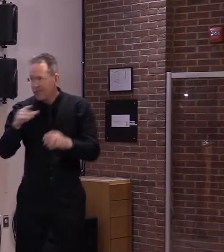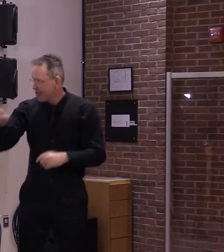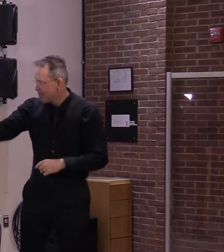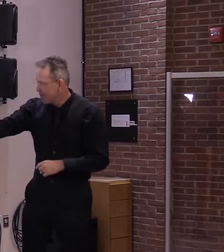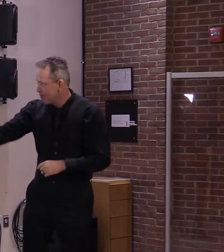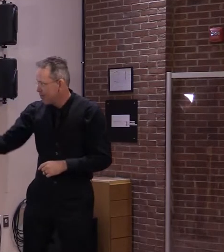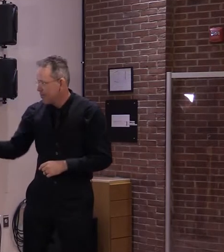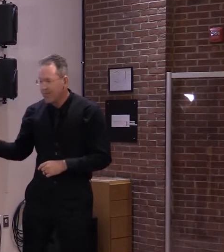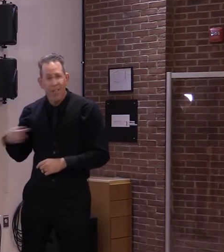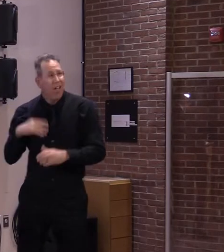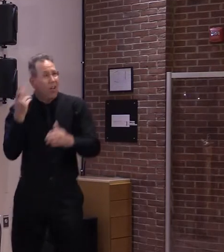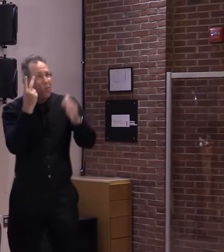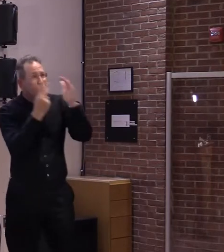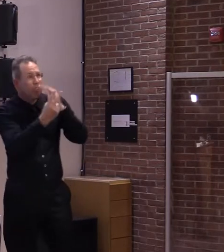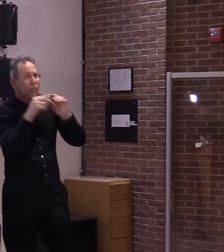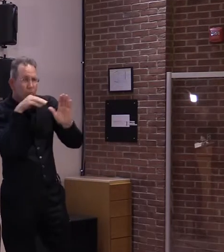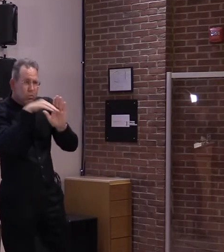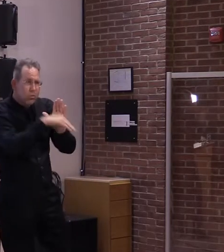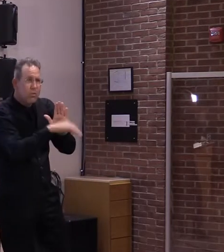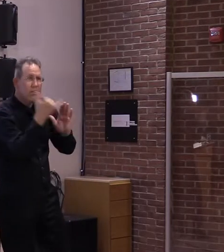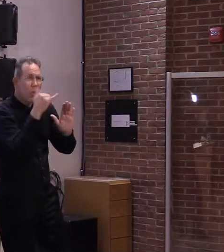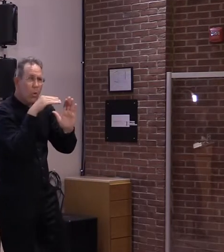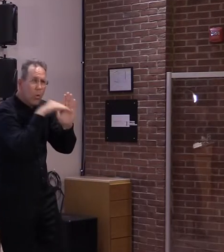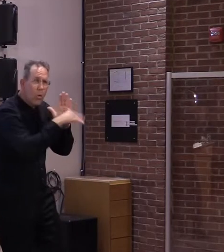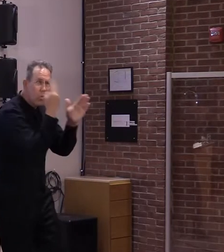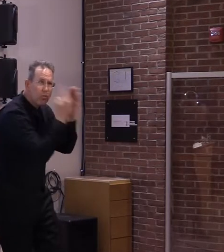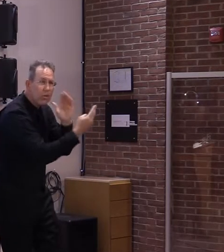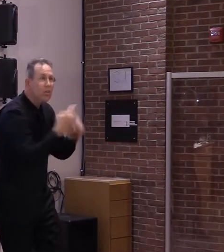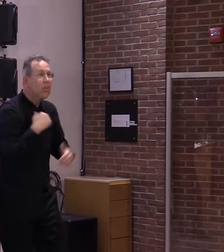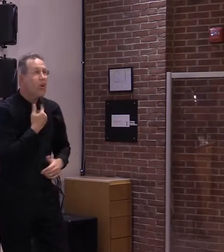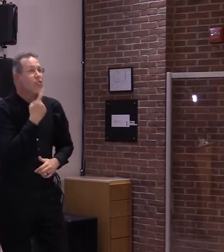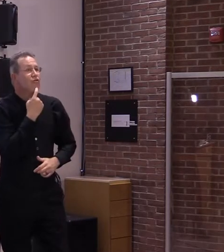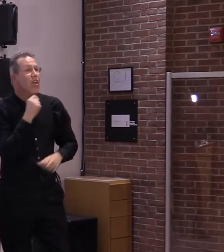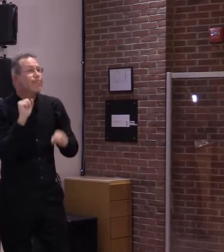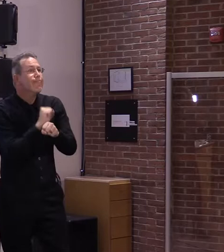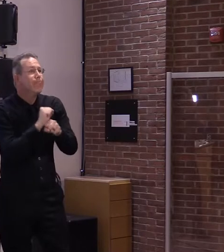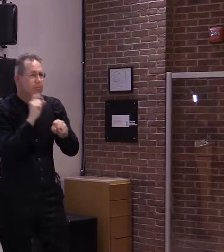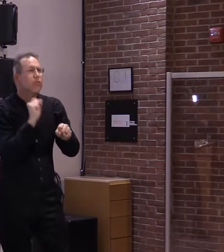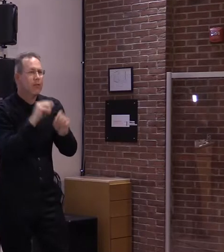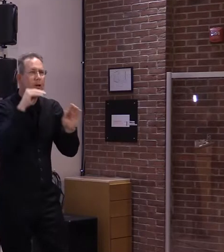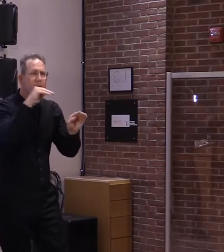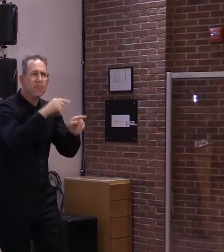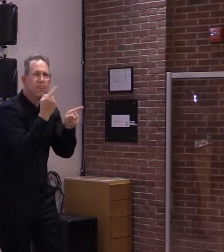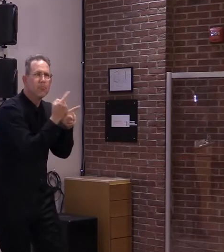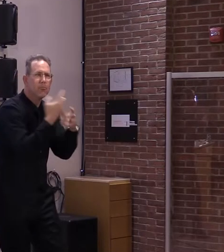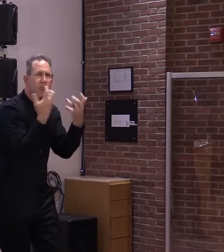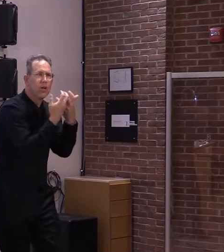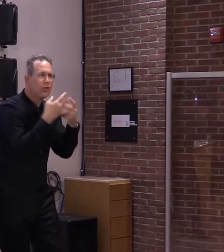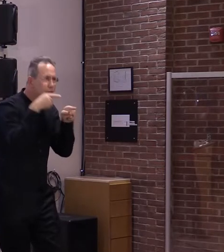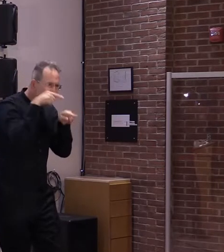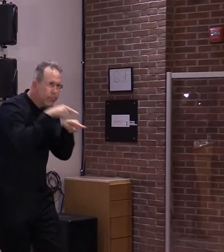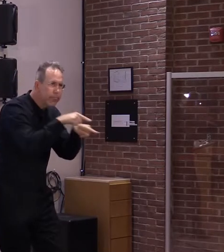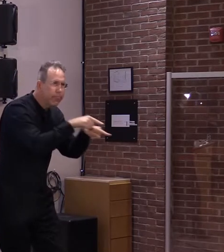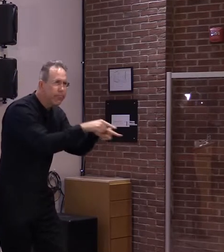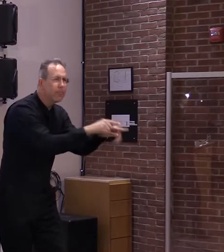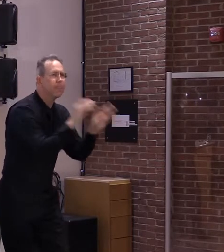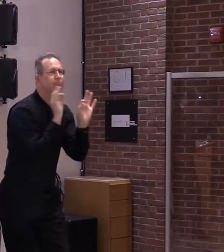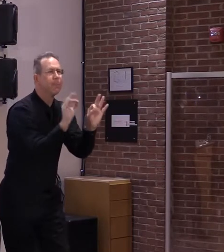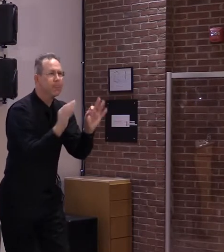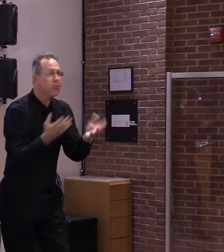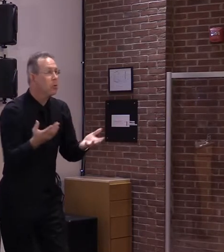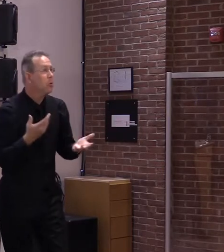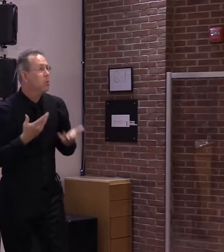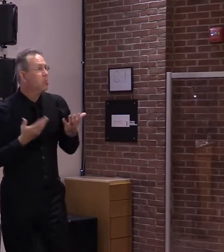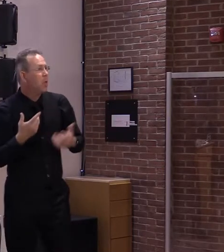cases expected to decrease and with cases expected to even get on the on a daily basis back down into the single